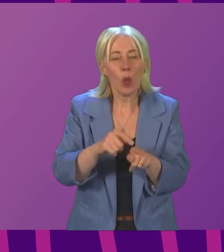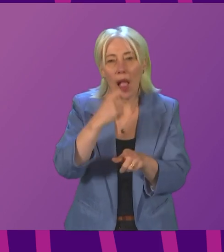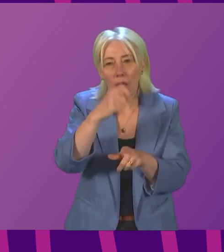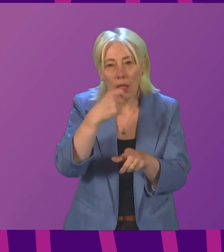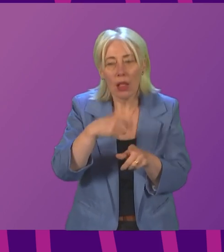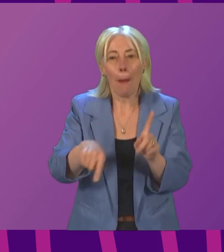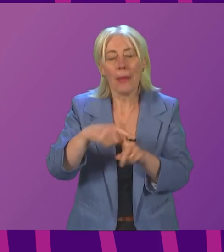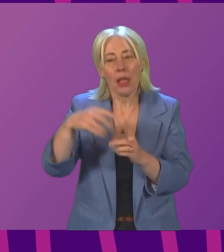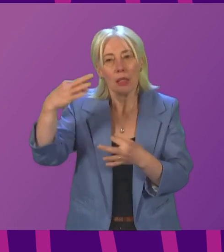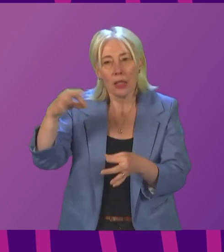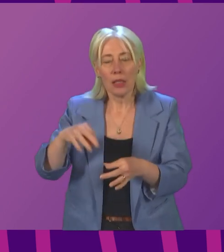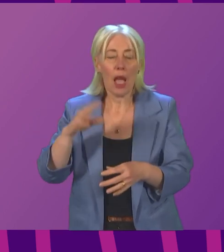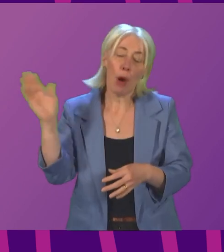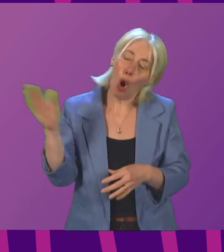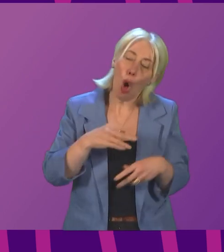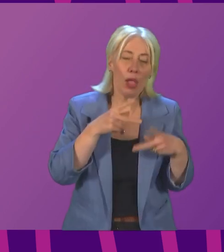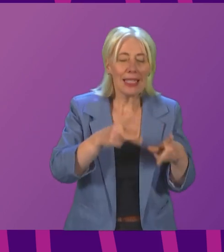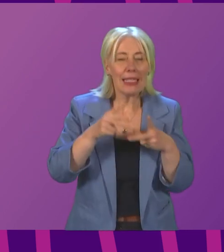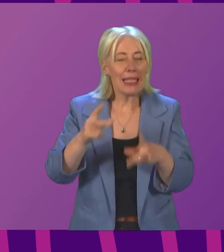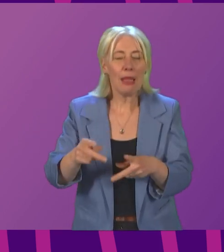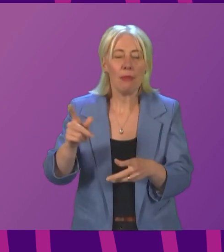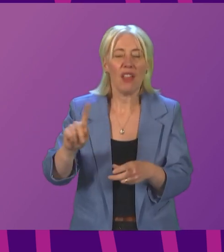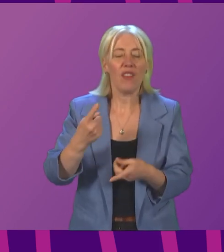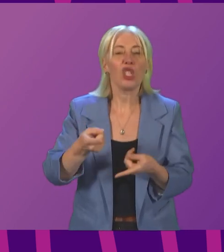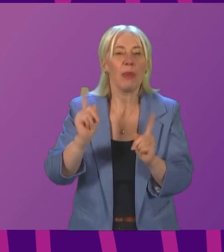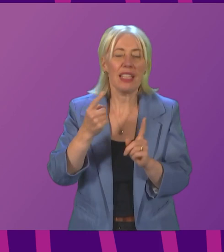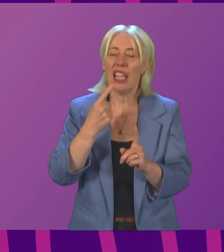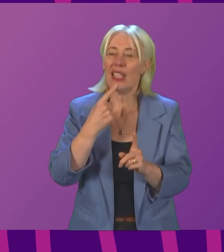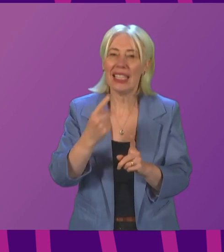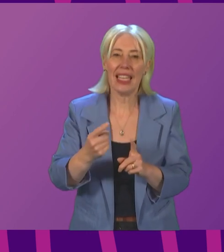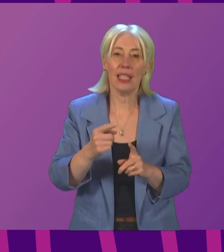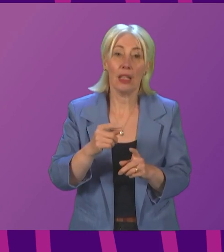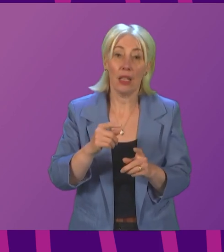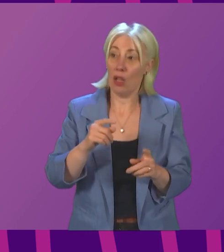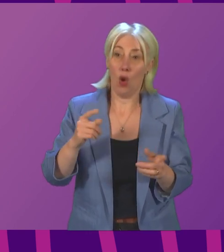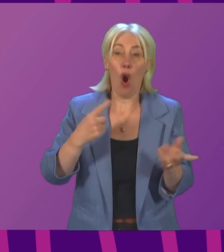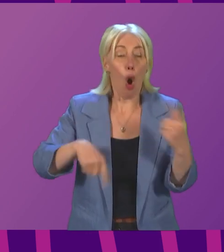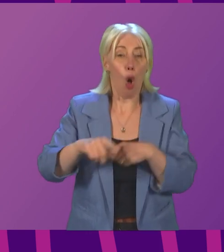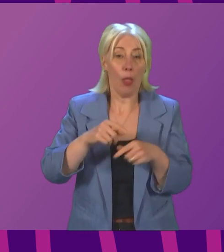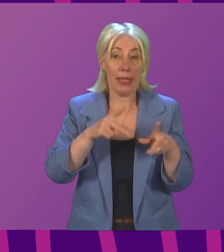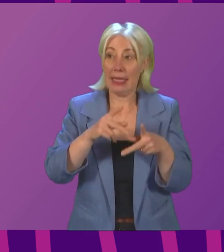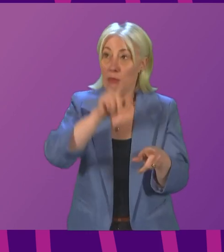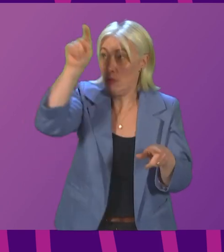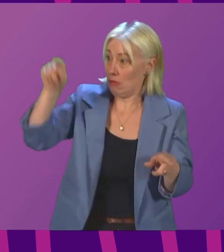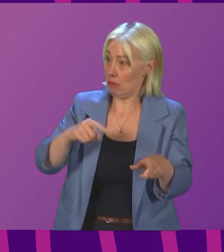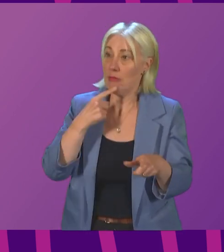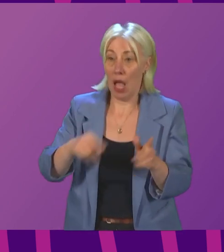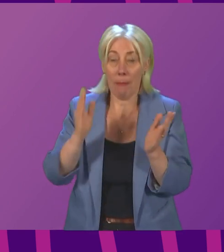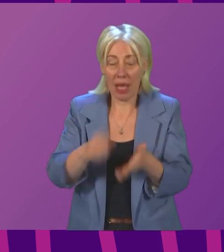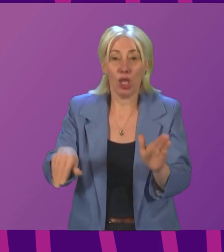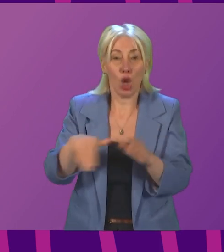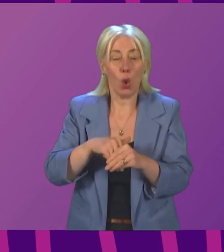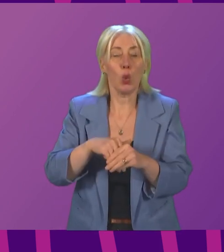that the First Minister quoted in her statement and in her response includes the use of a negative test. So in the coming week,